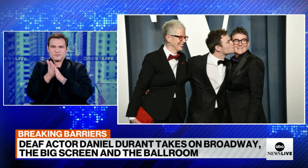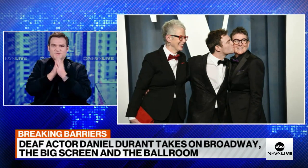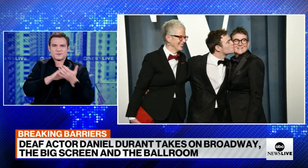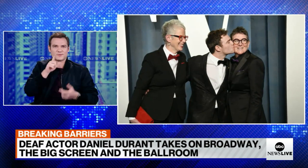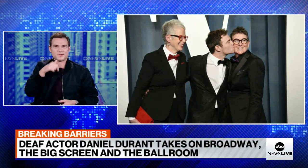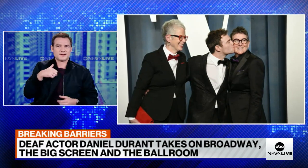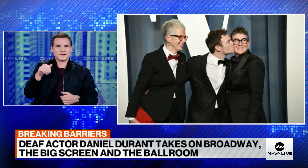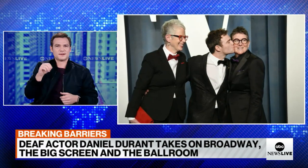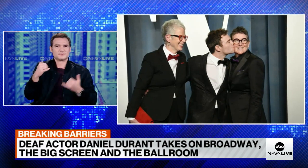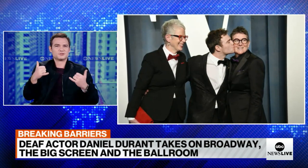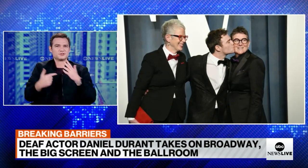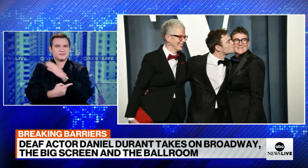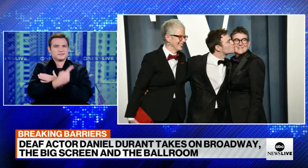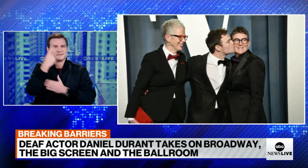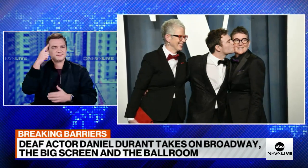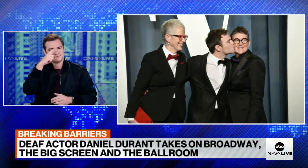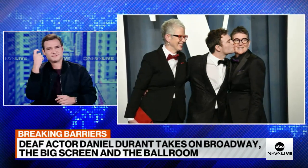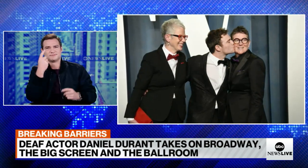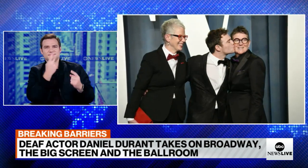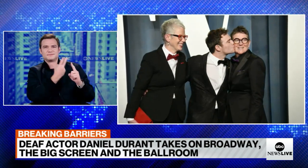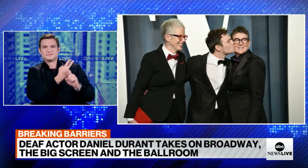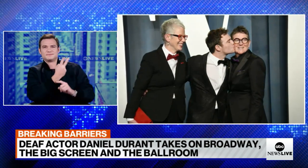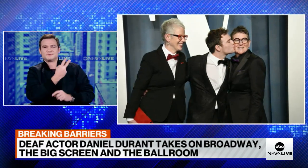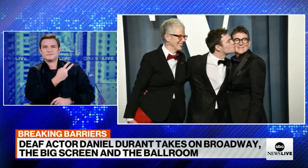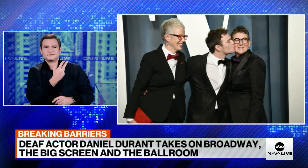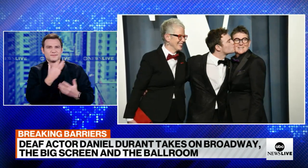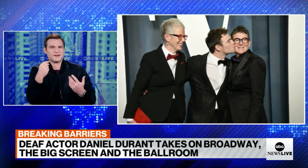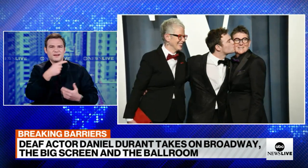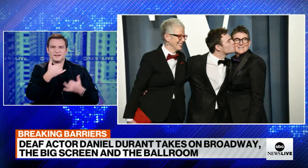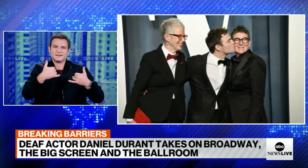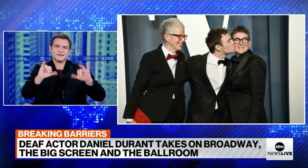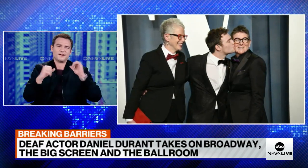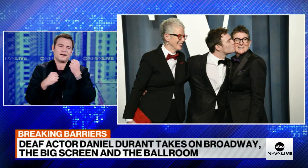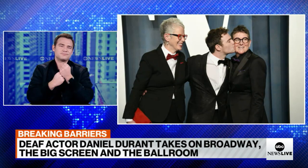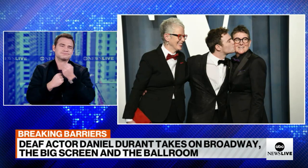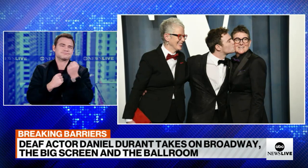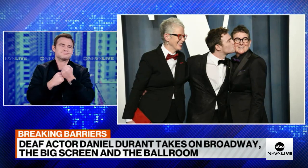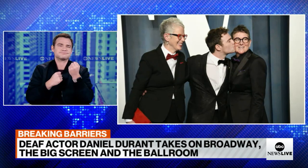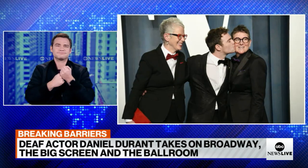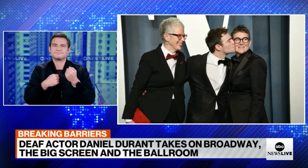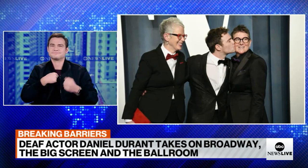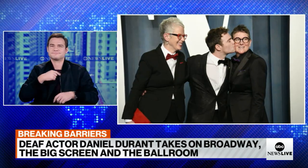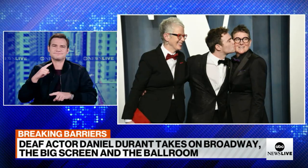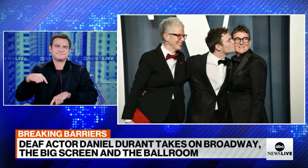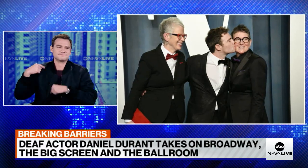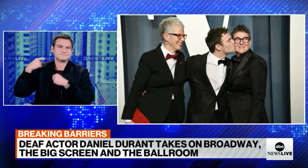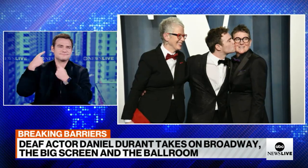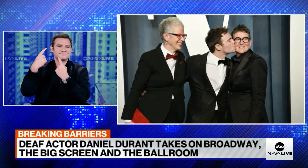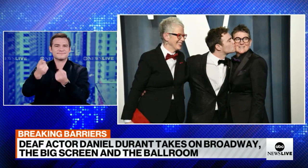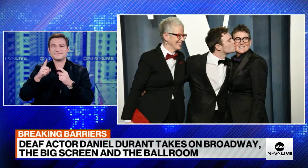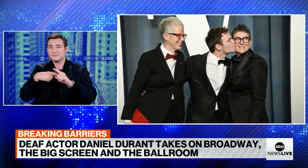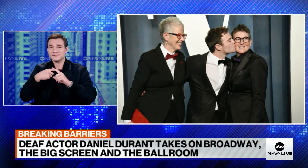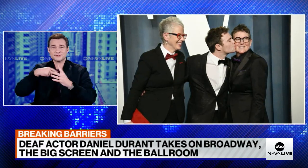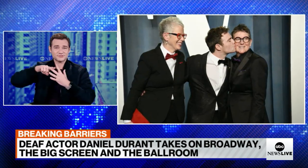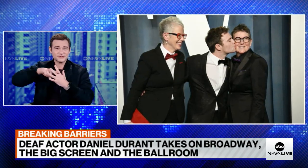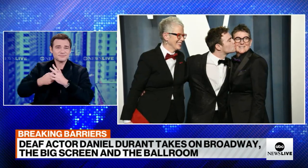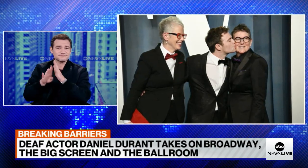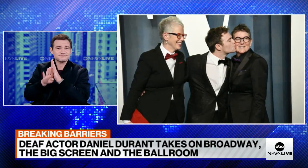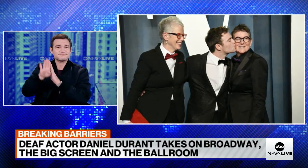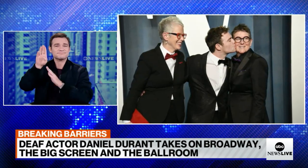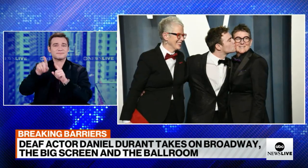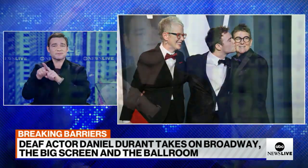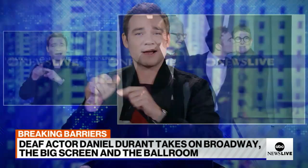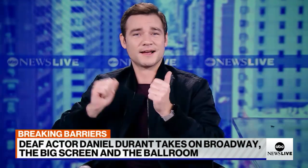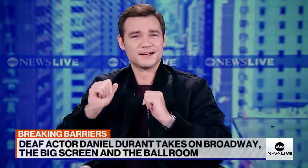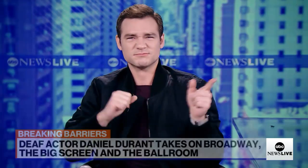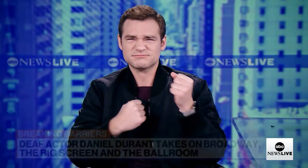And that's really led me to where I am today because of them, too. My two mothers are still there, and they still support me this whole